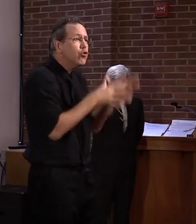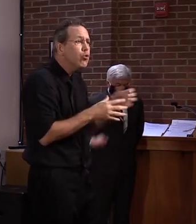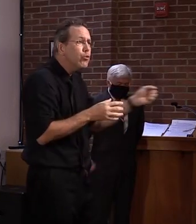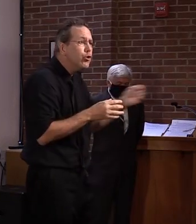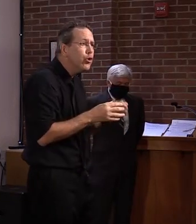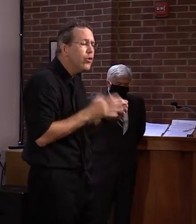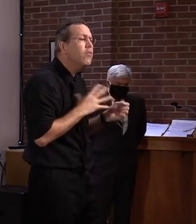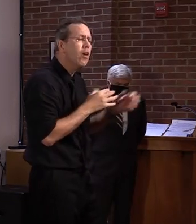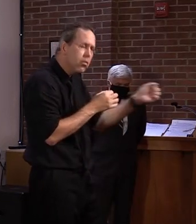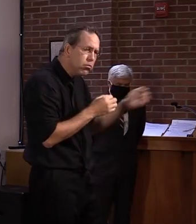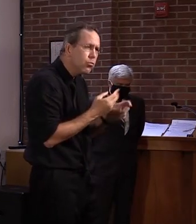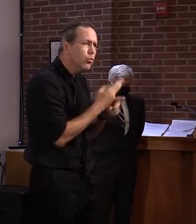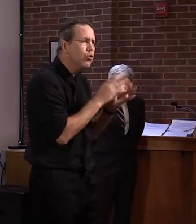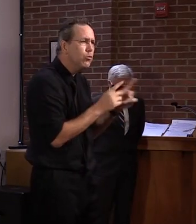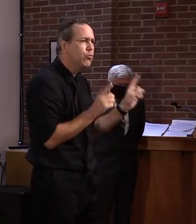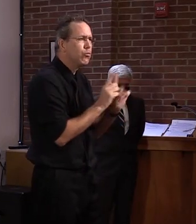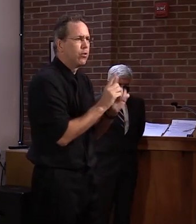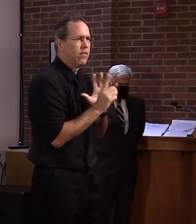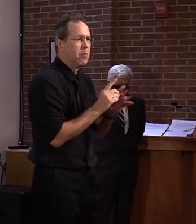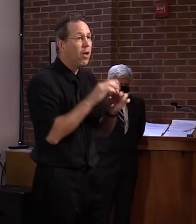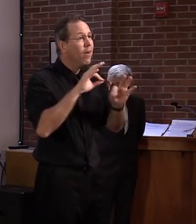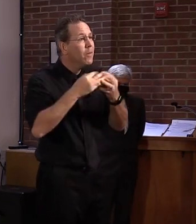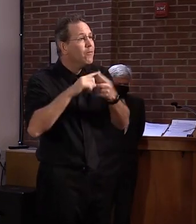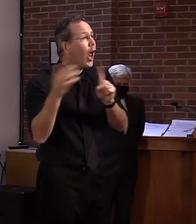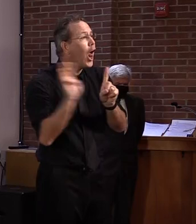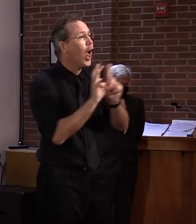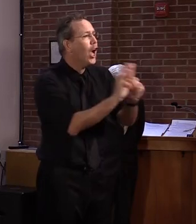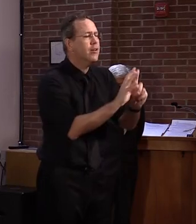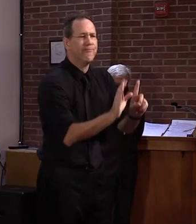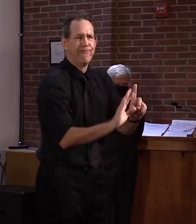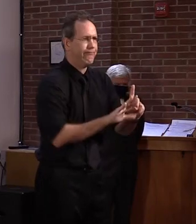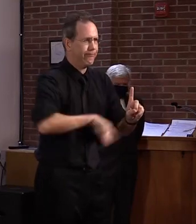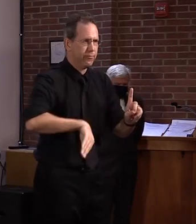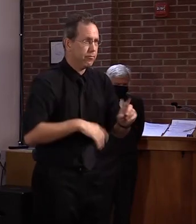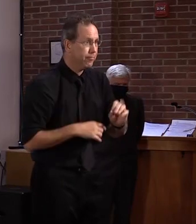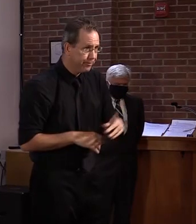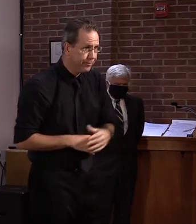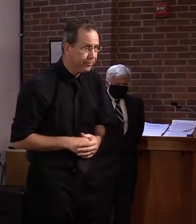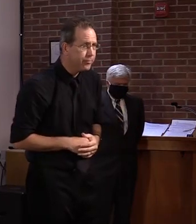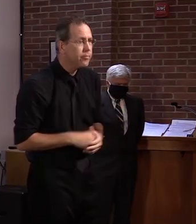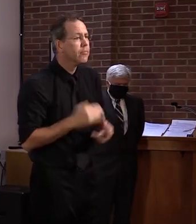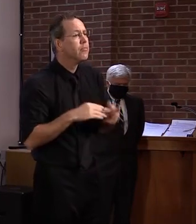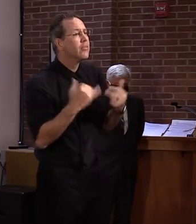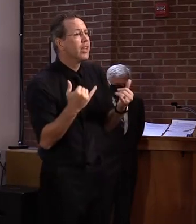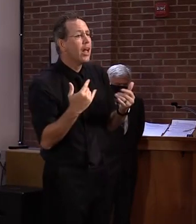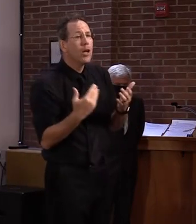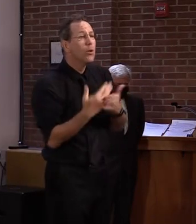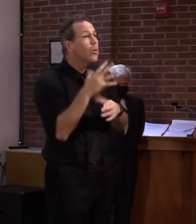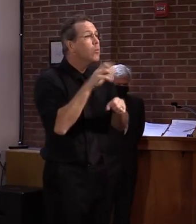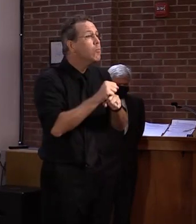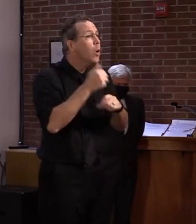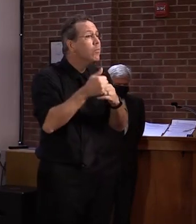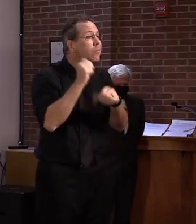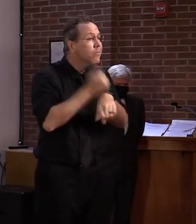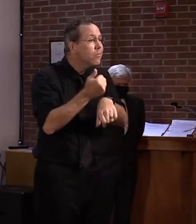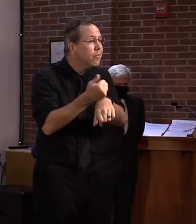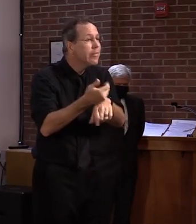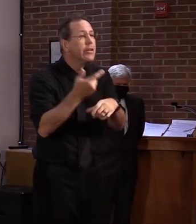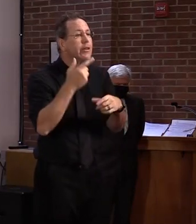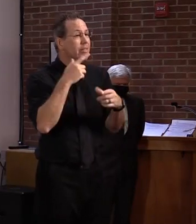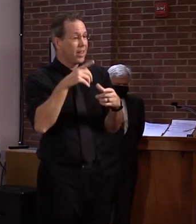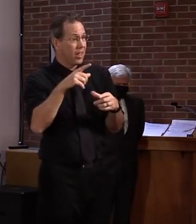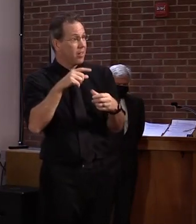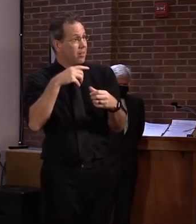acceptable. This new appointment system will send customers confirmation notice and reminder notices